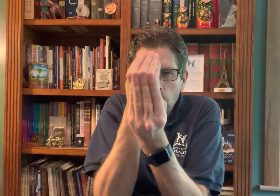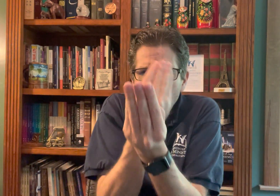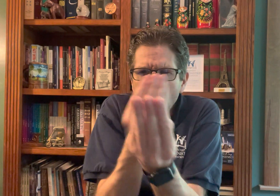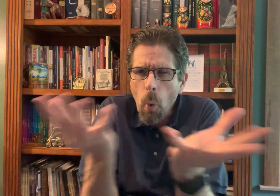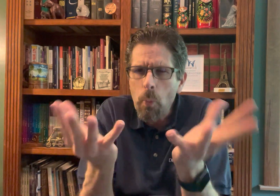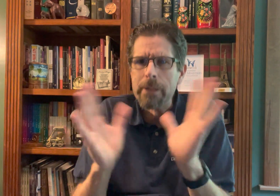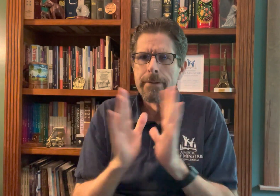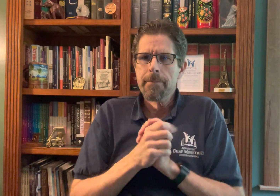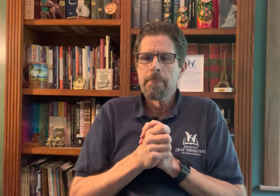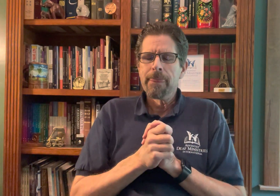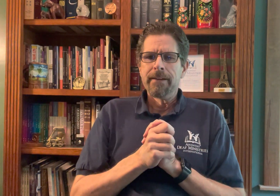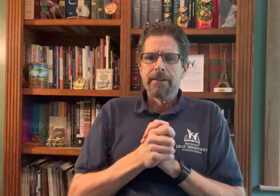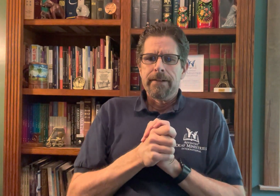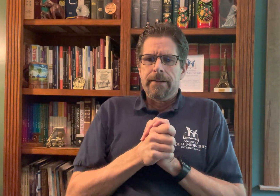I also want to let you know